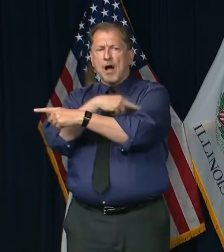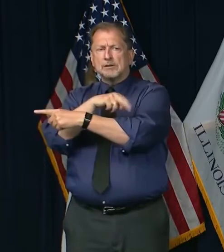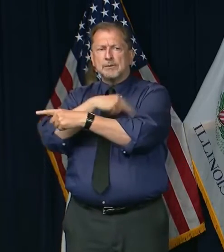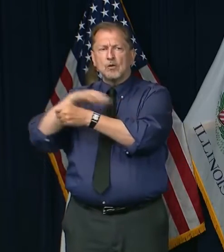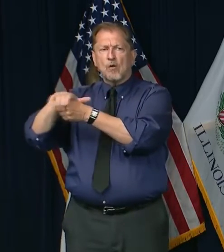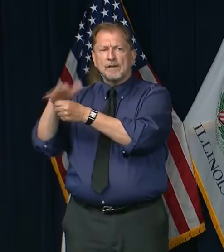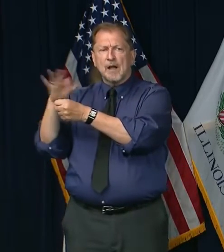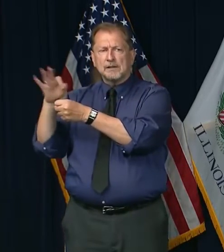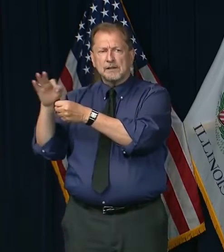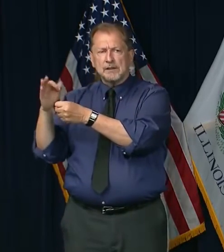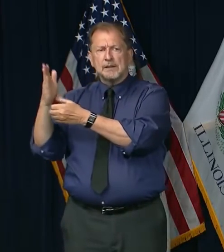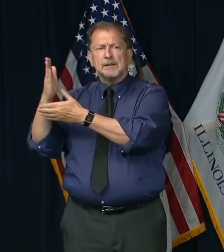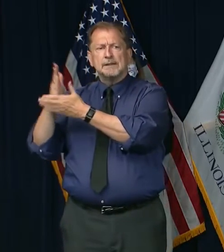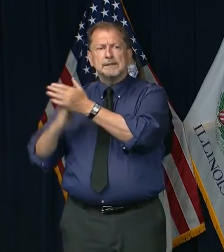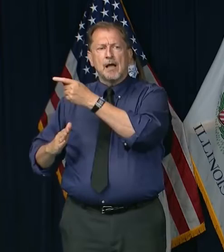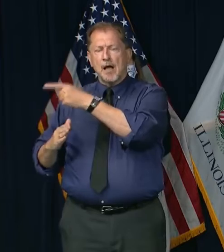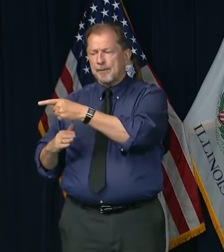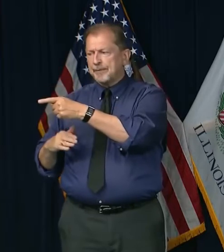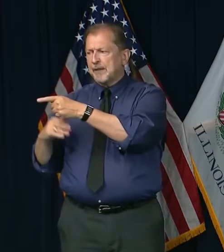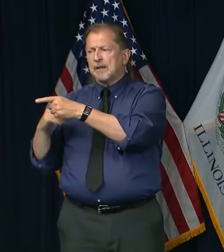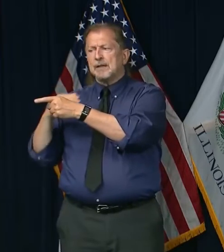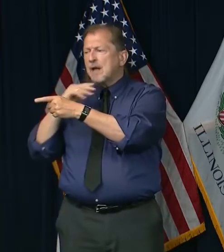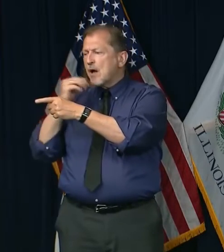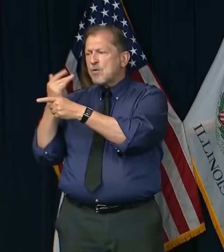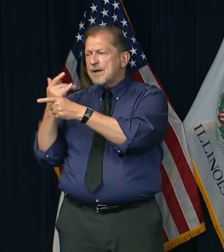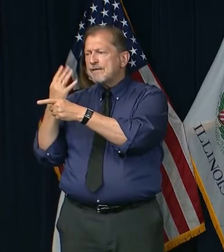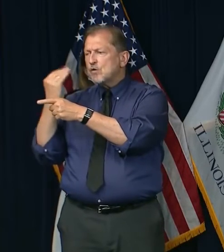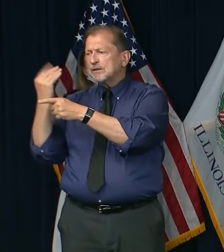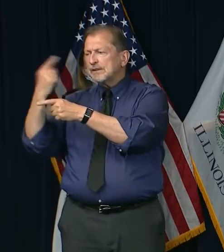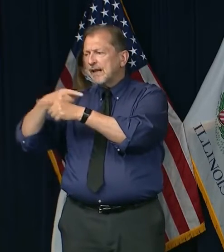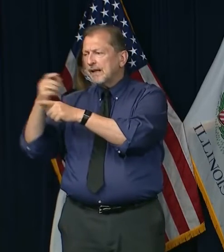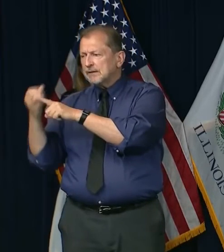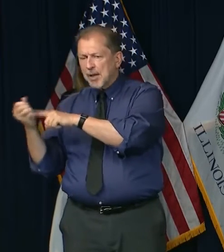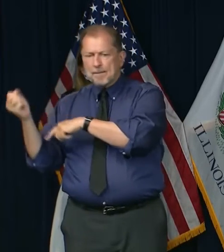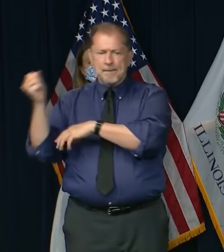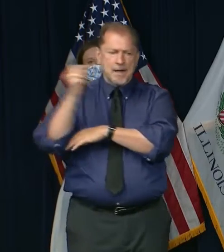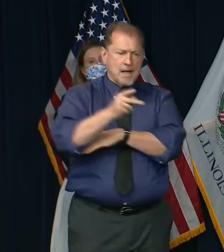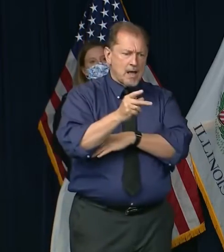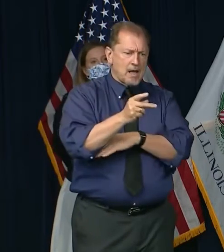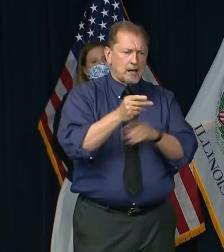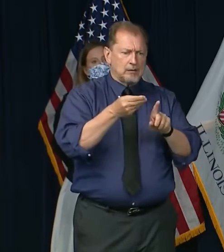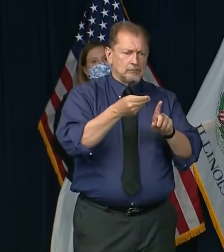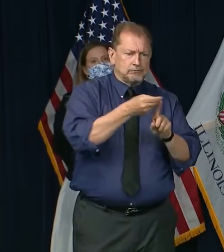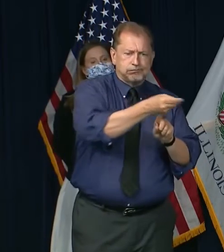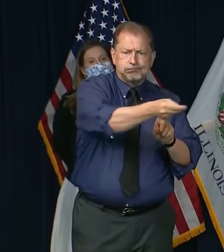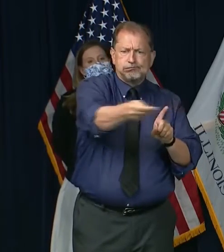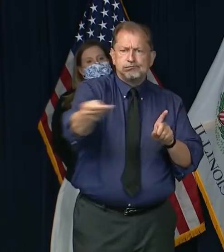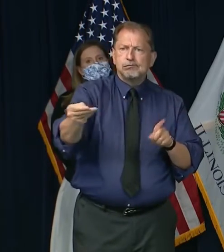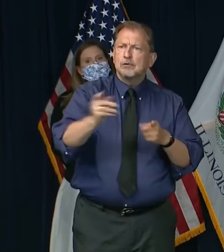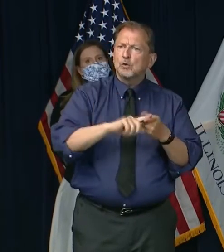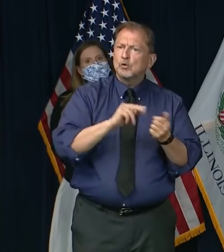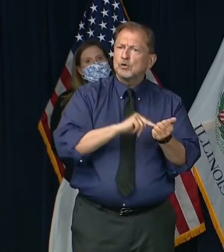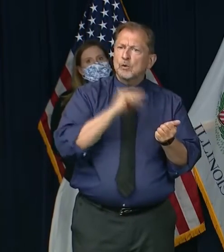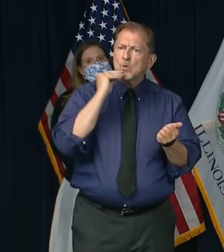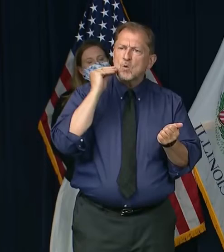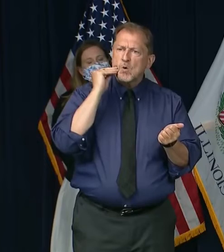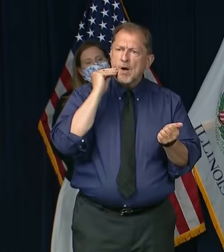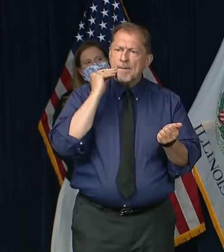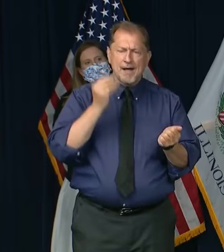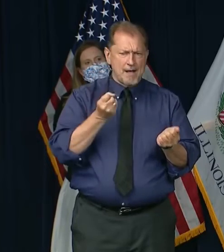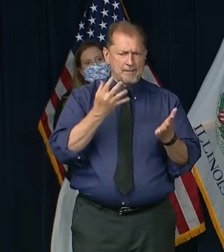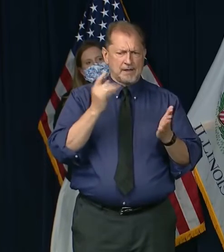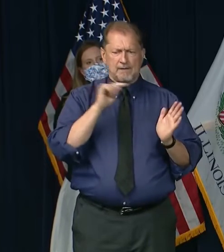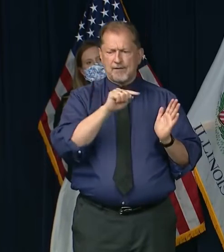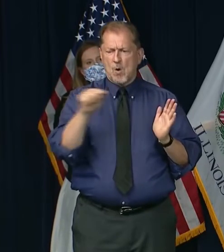told that many were sent back before the recommended 14-day quarantine. How many infected patients were sent back to nursing homes or long-term care